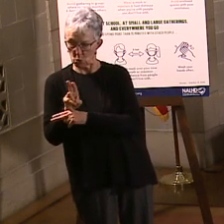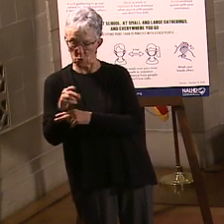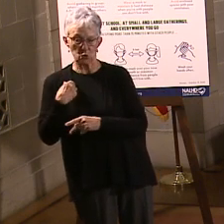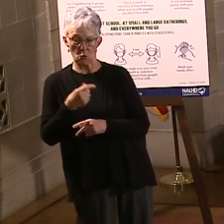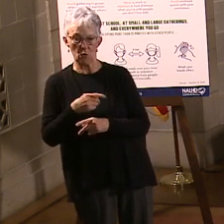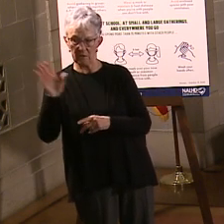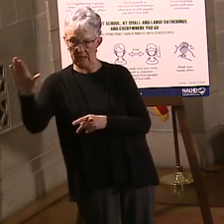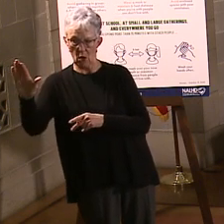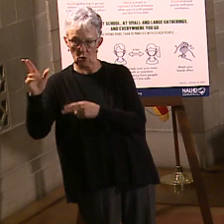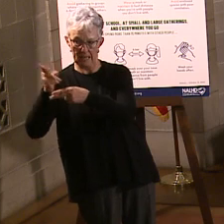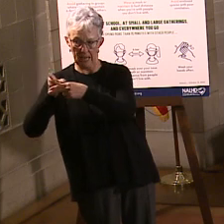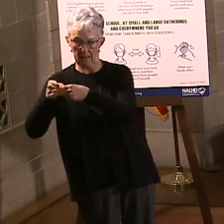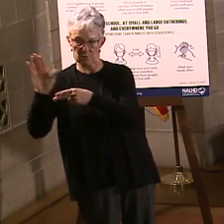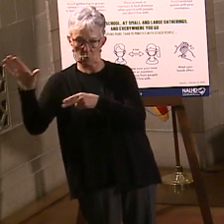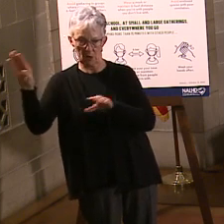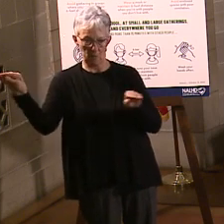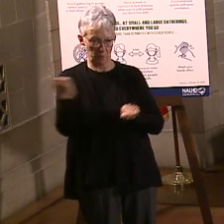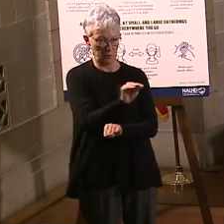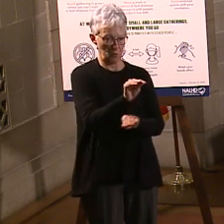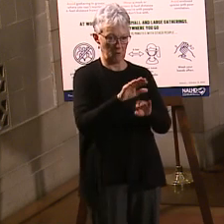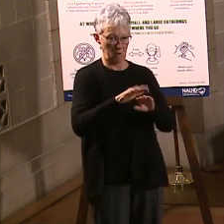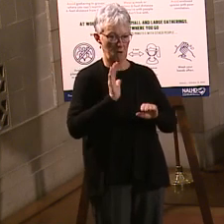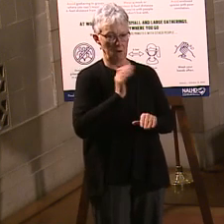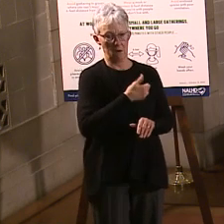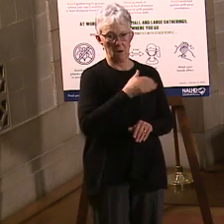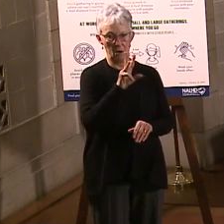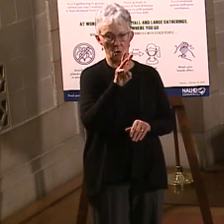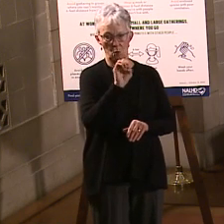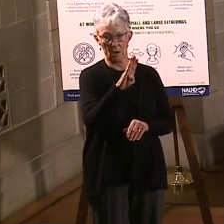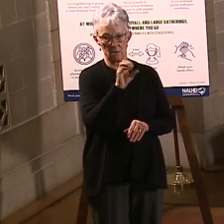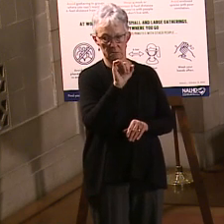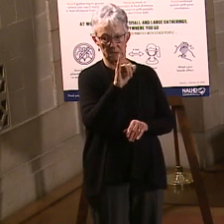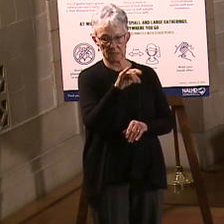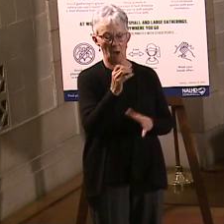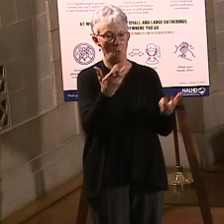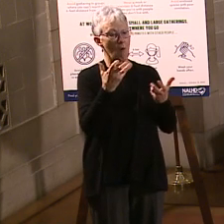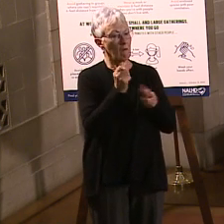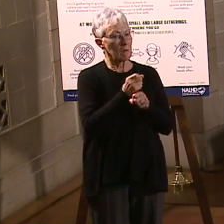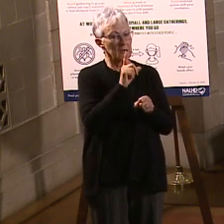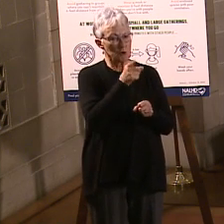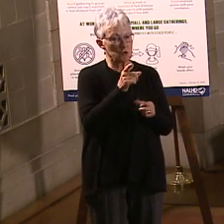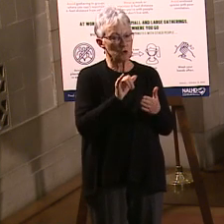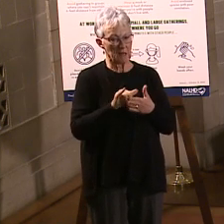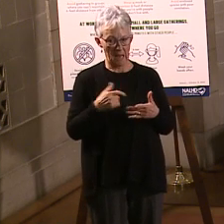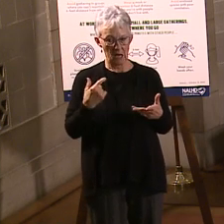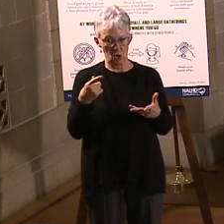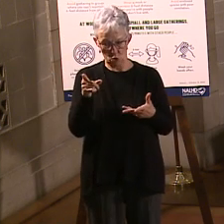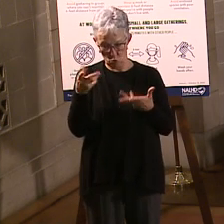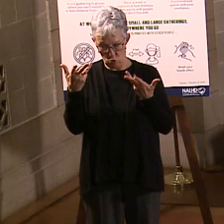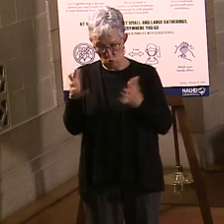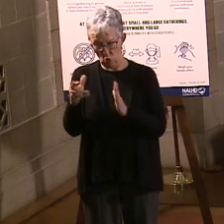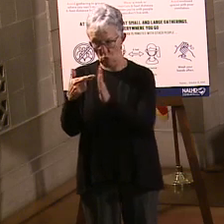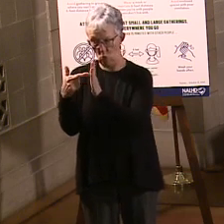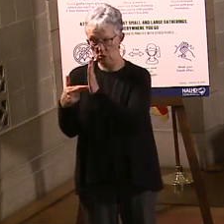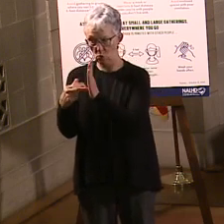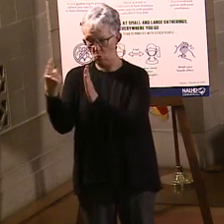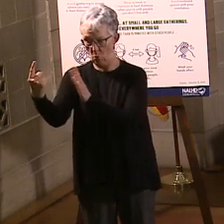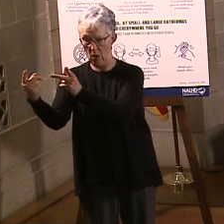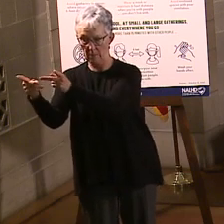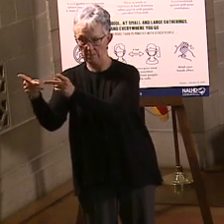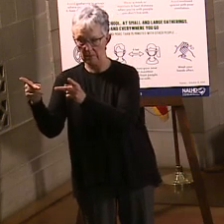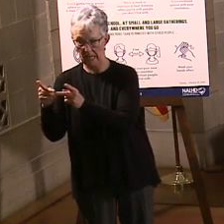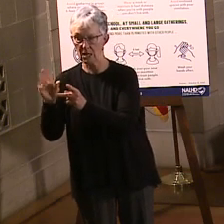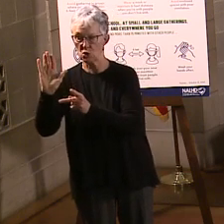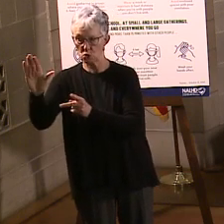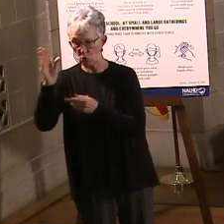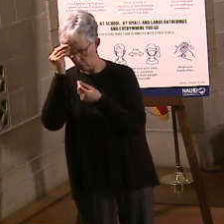anybody. That we choreograph that carefully, that the process is very careful, and that we make sure that if you are already registered, your data will be in the new